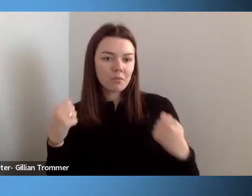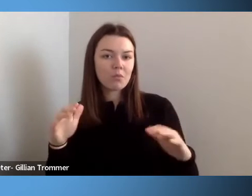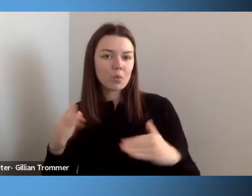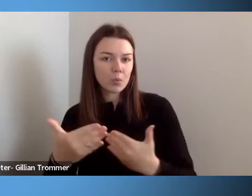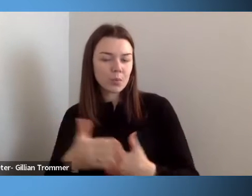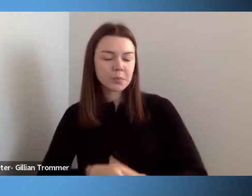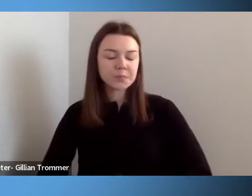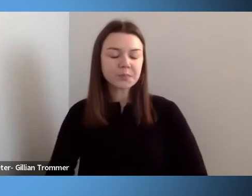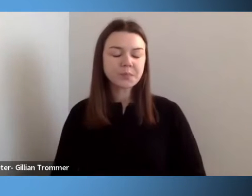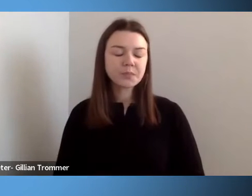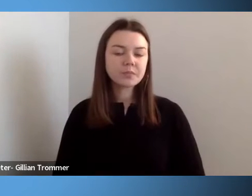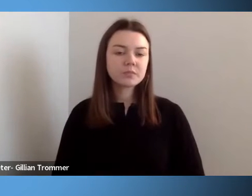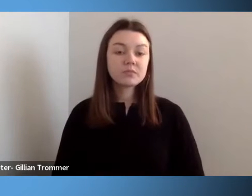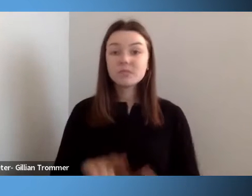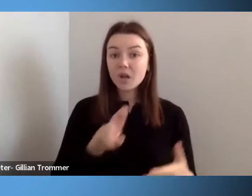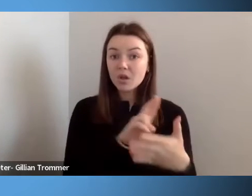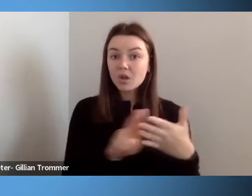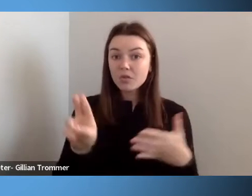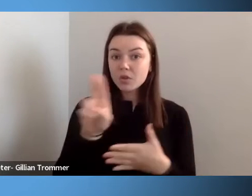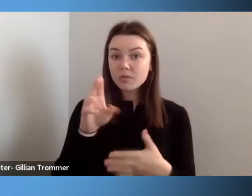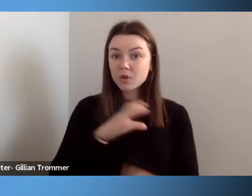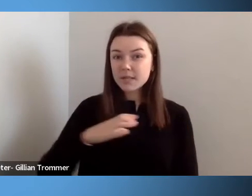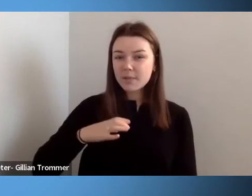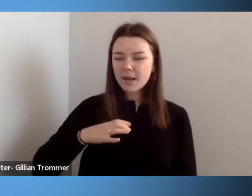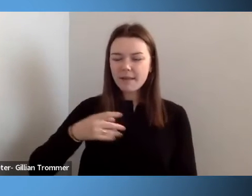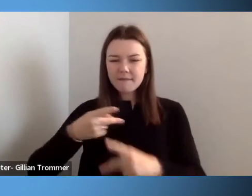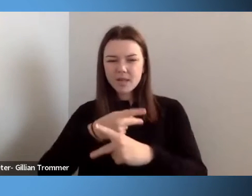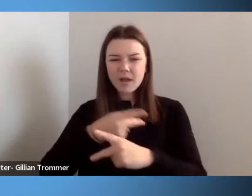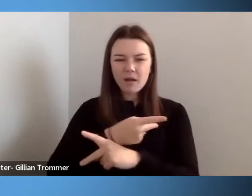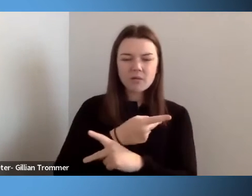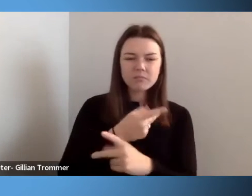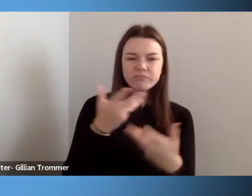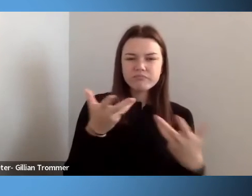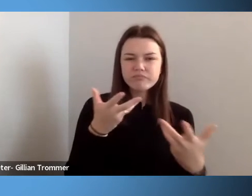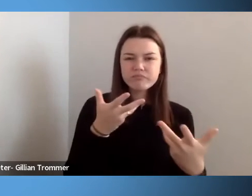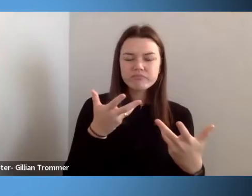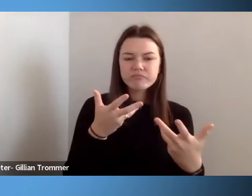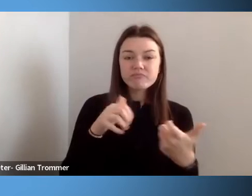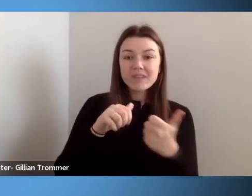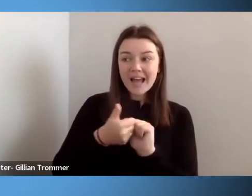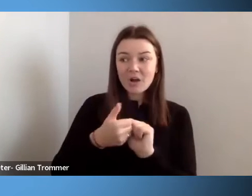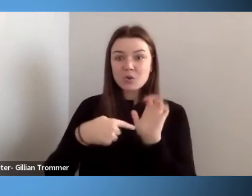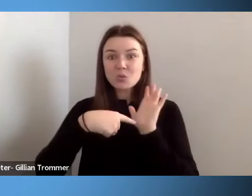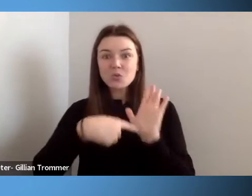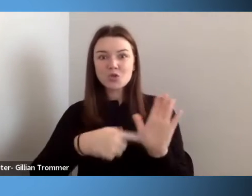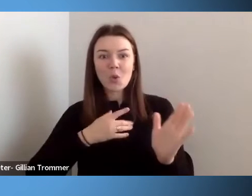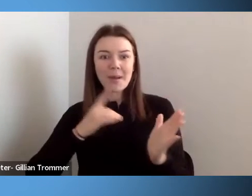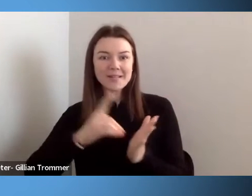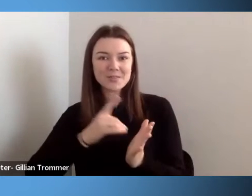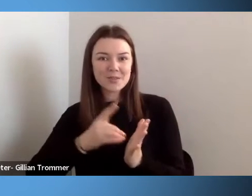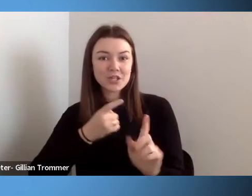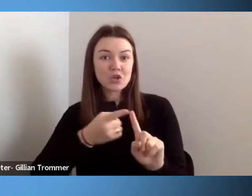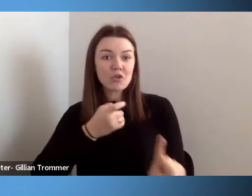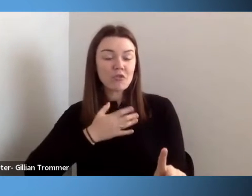figured out how to beam my dissertation from my dorm room to the university server